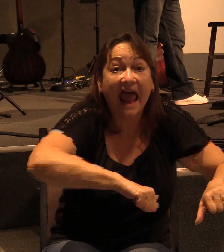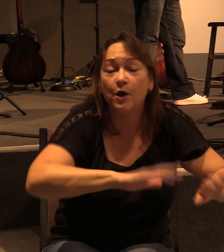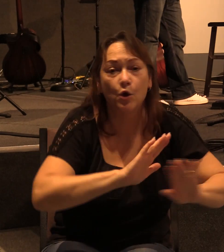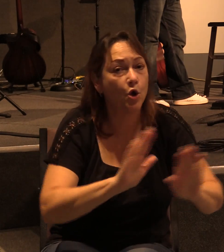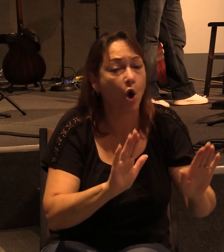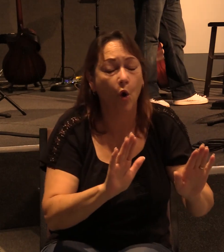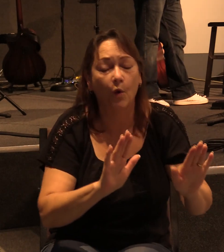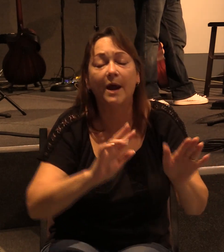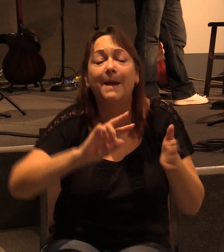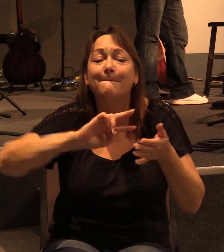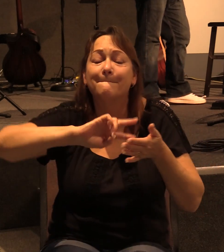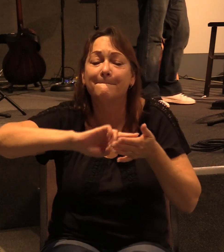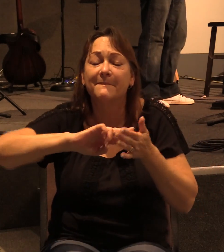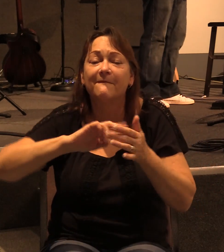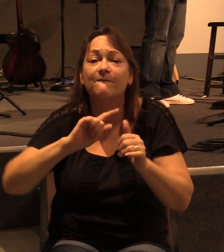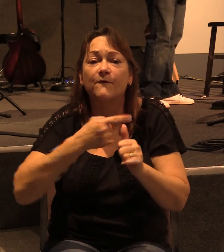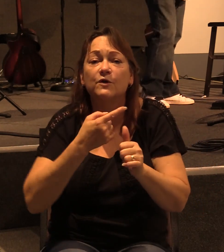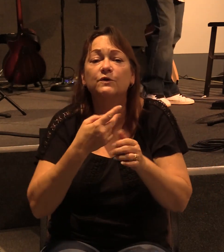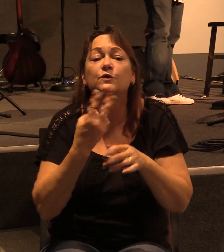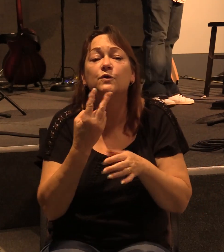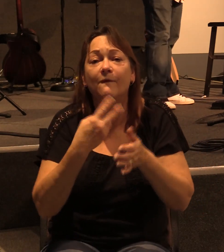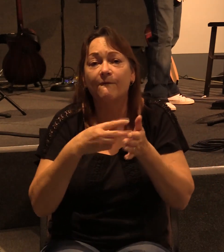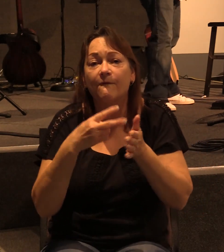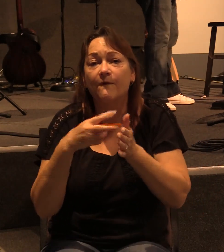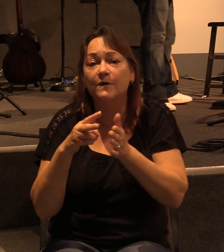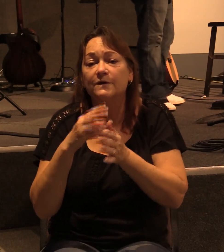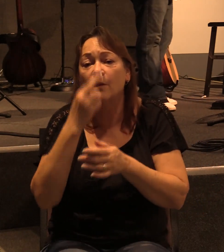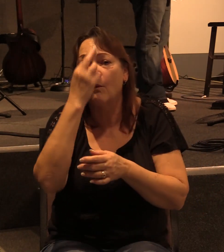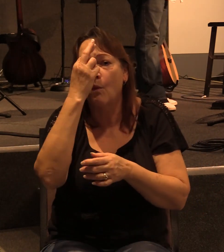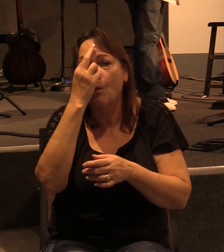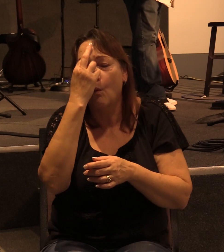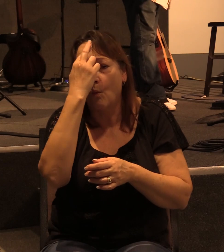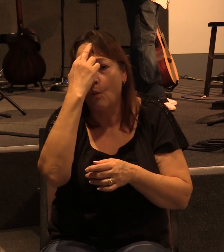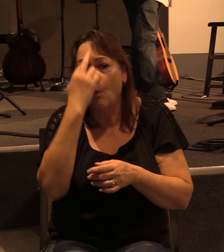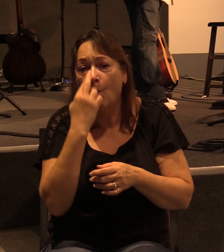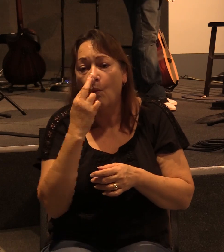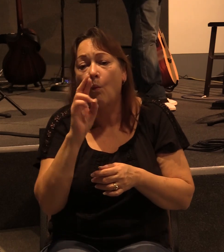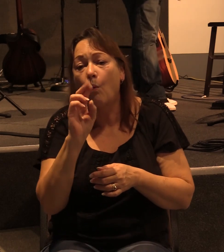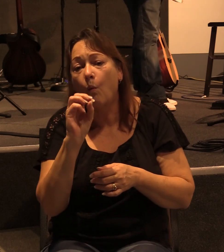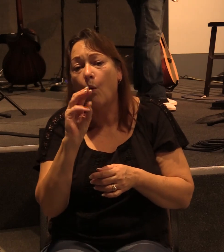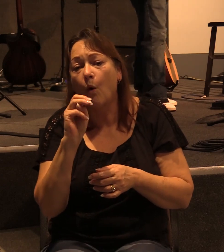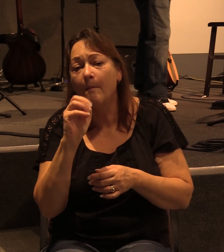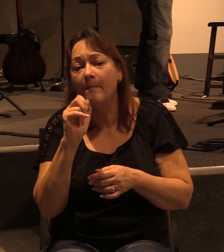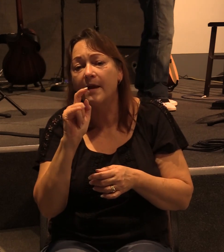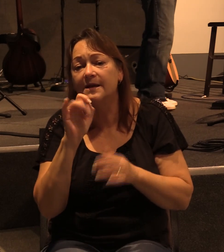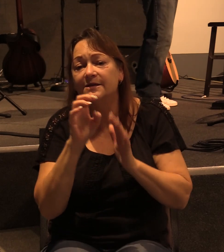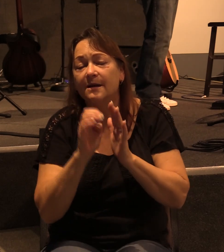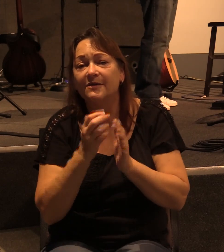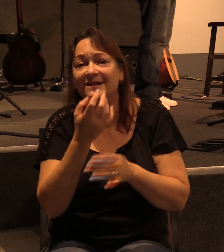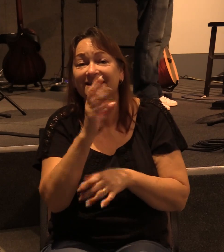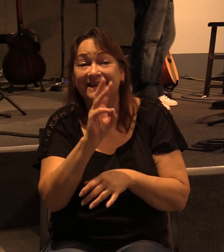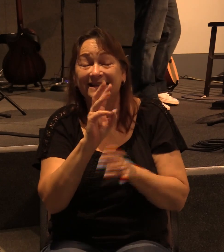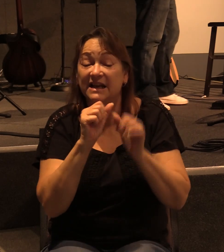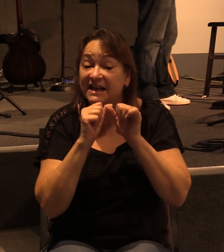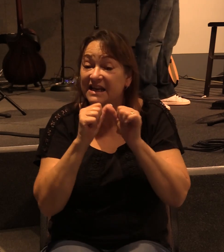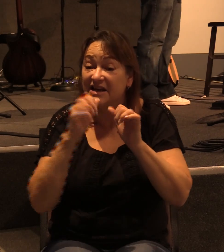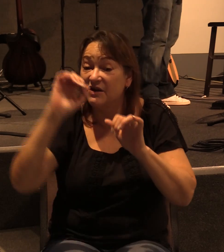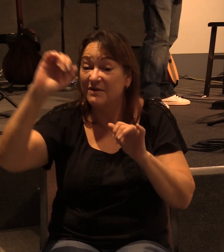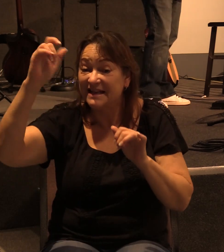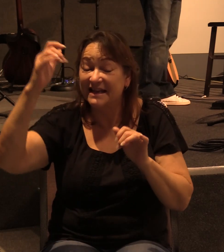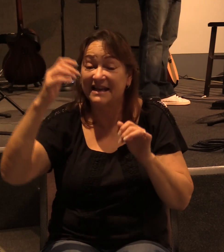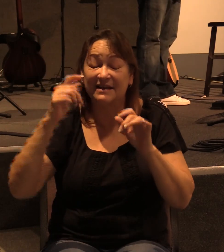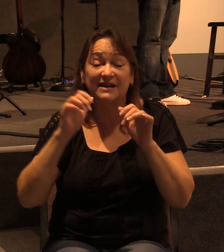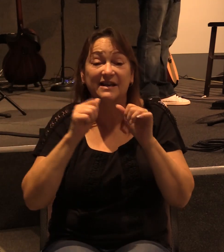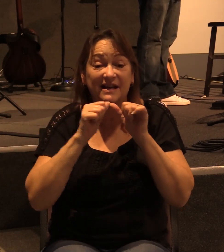Actually, in the first two verses of Romans chapter 6, Paul says, what shall we say then? Shall we continue in sin that grace may